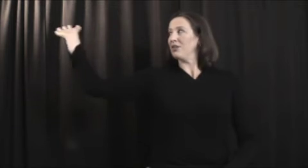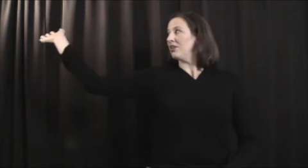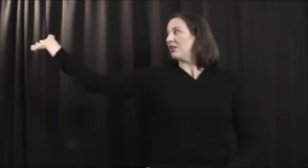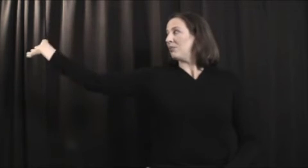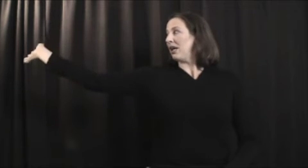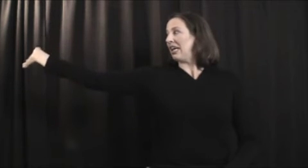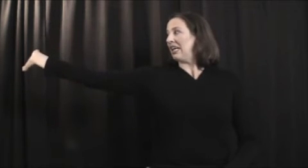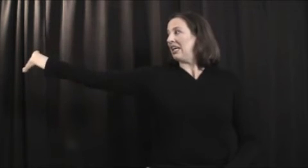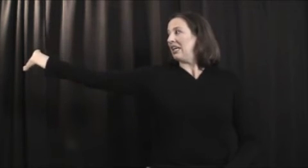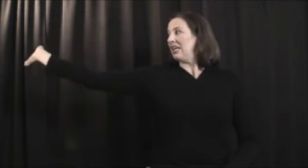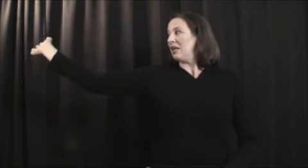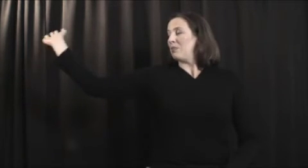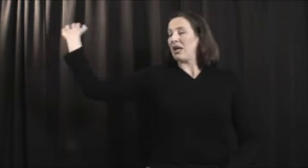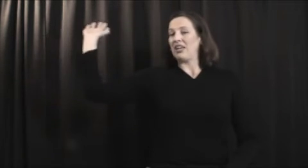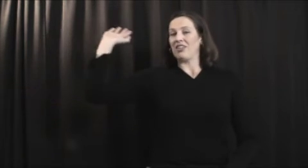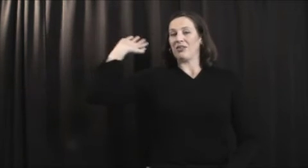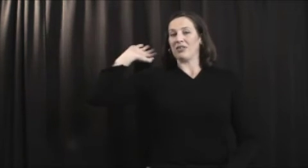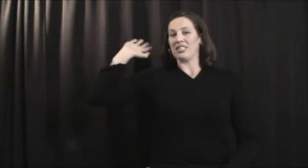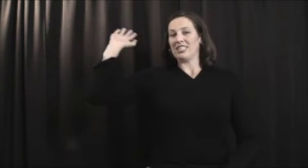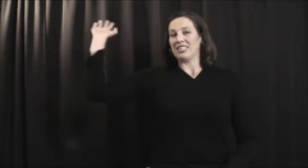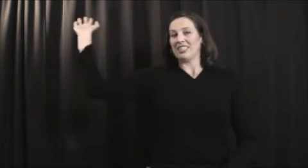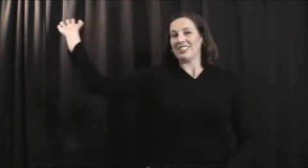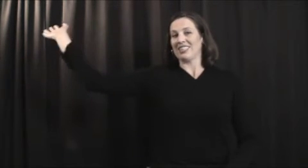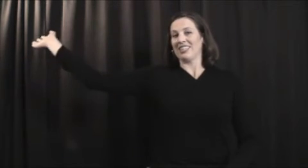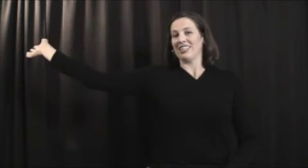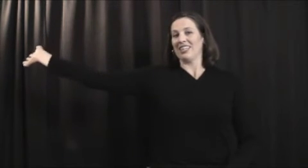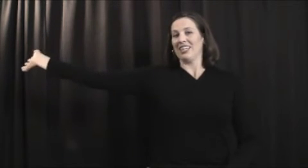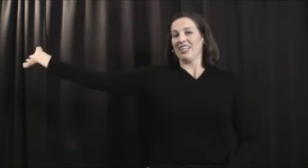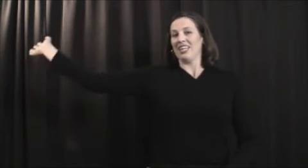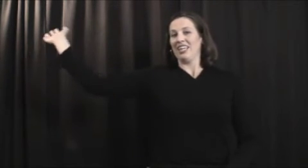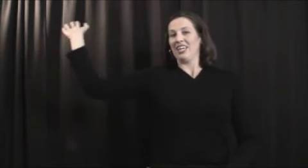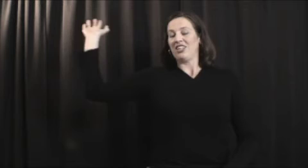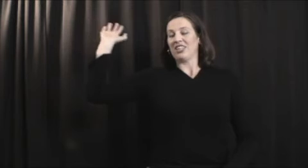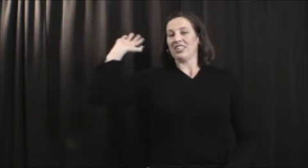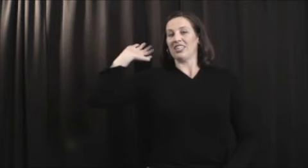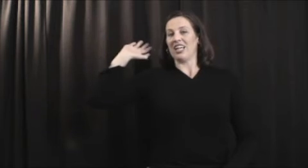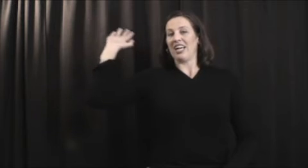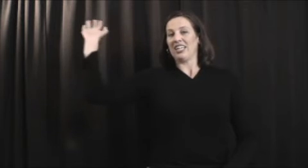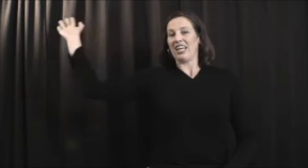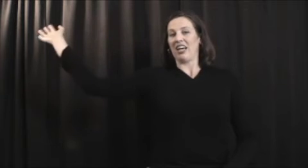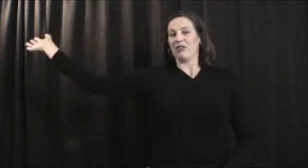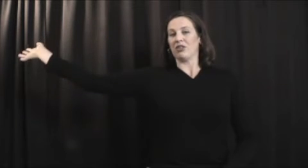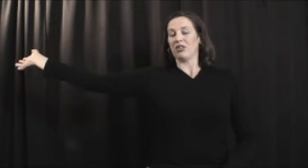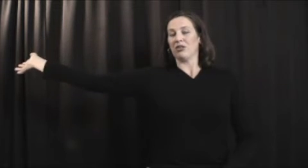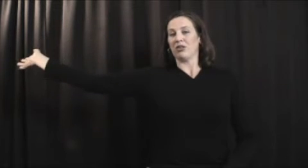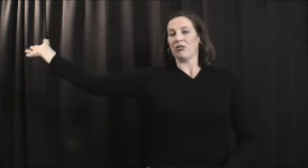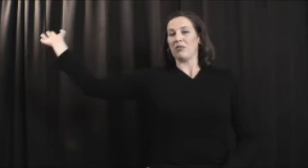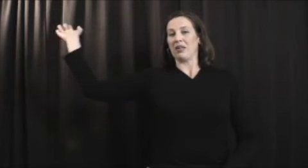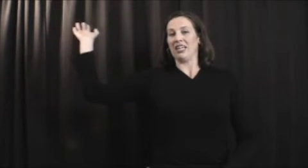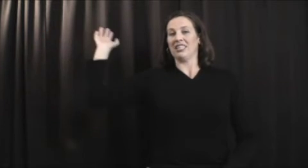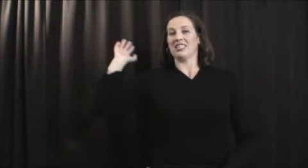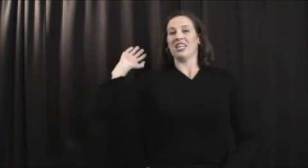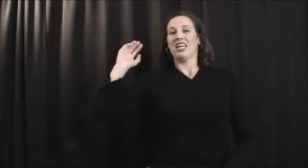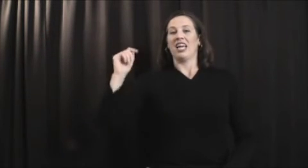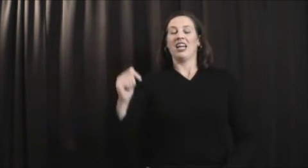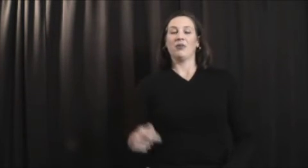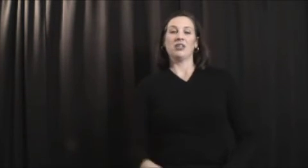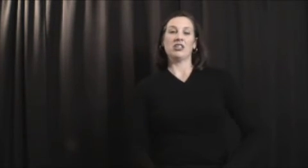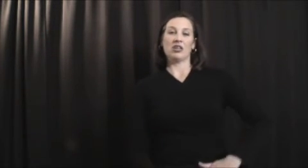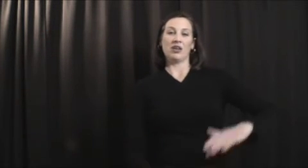the pain of the resistance. And you're going to glide that for two or three minutes. And I want you to go